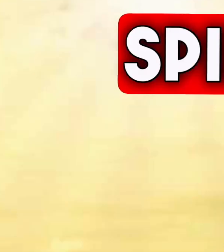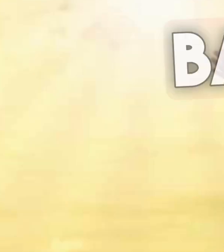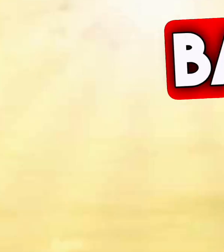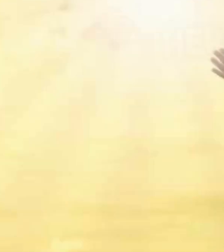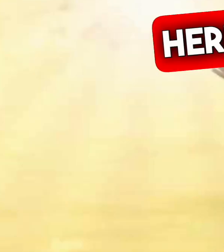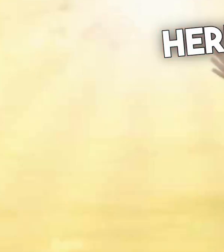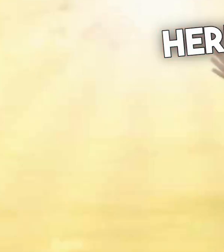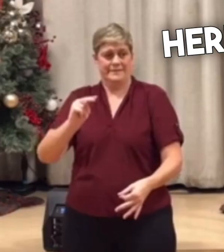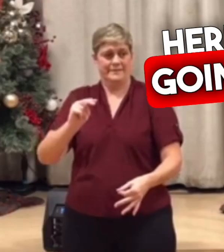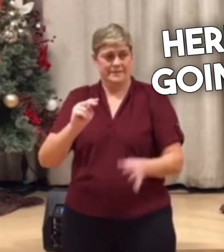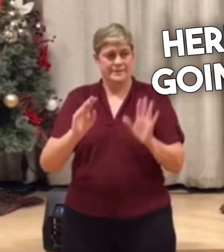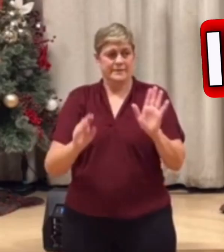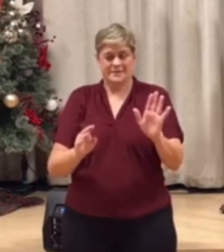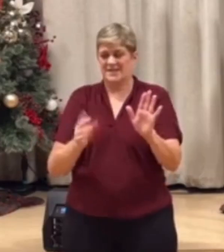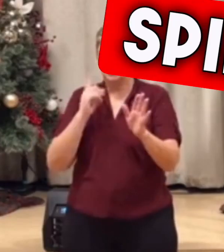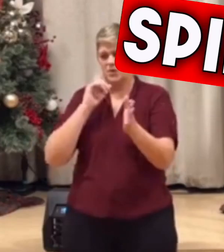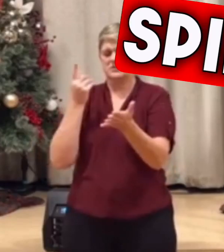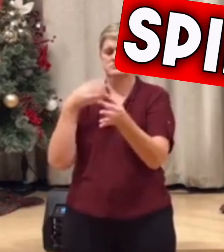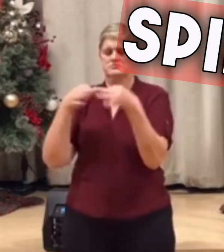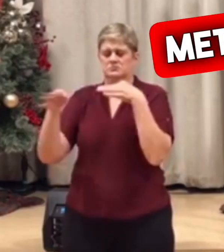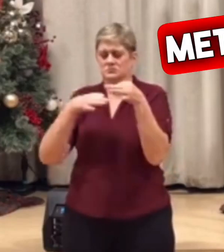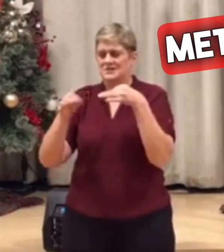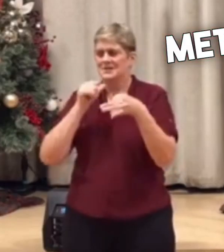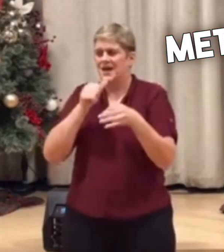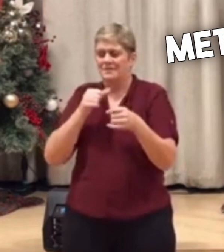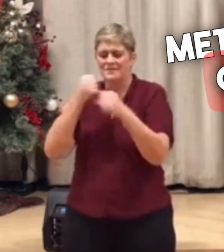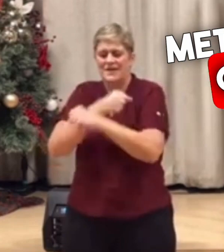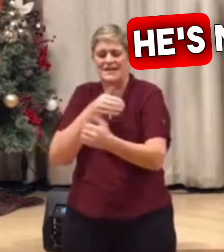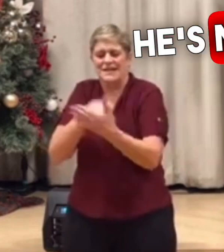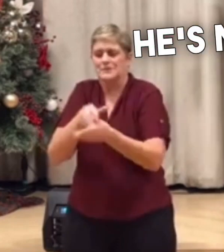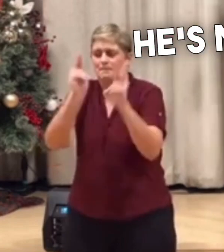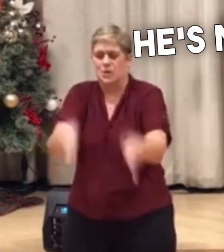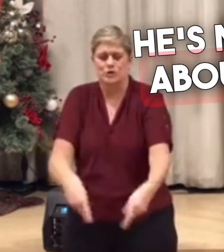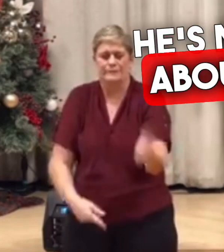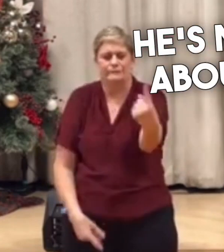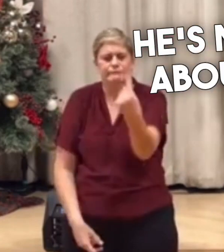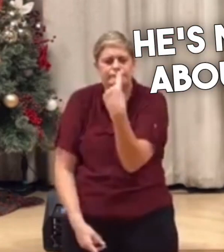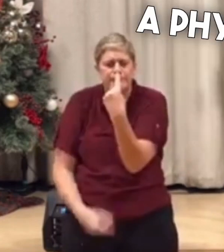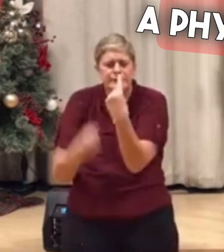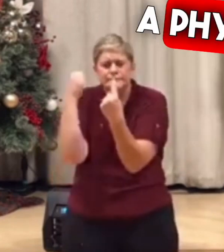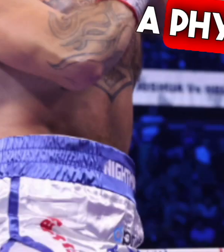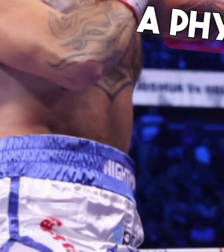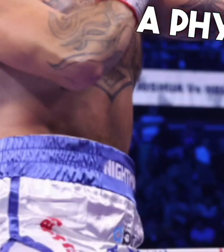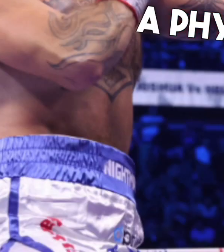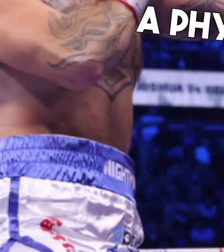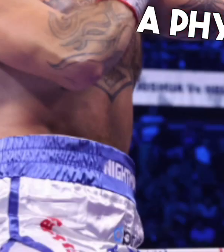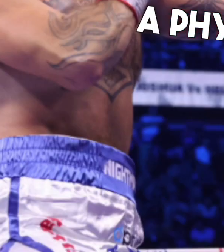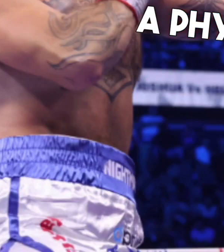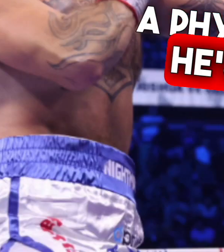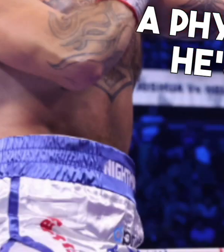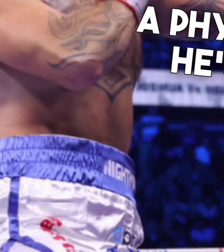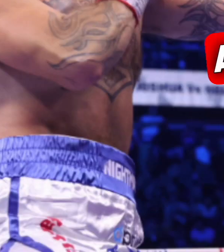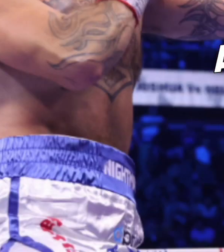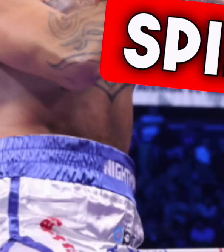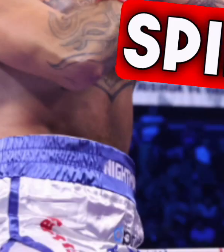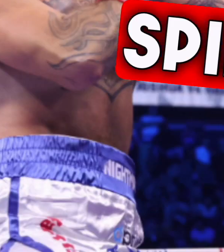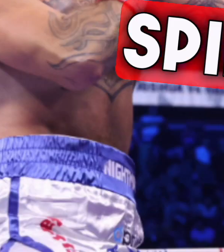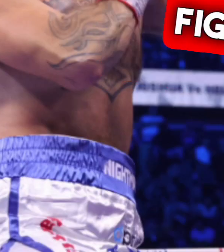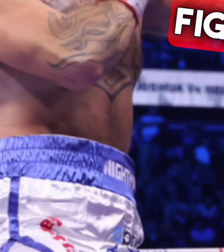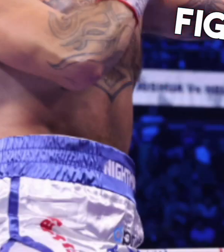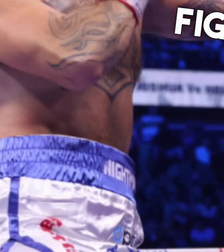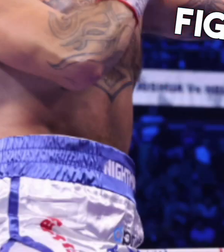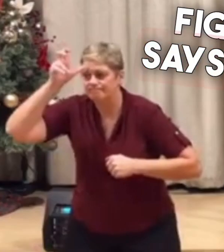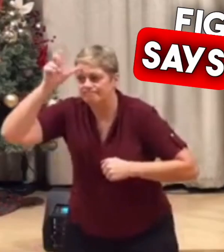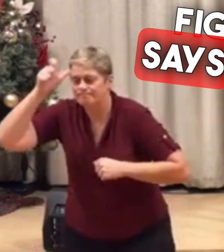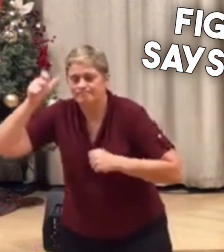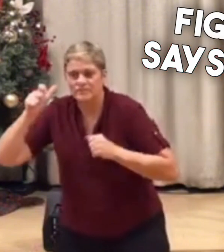spiritual battle here and he's going to move into the spiritual metaphor. Of course he's not talking about fighting a physical fight. He's talking about a spiritual